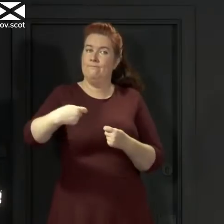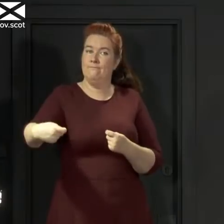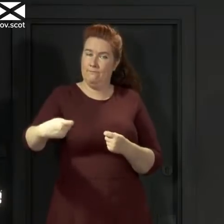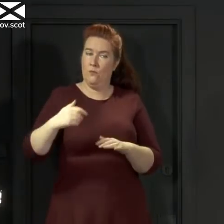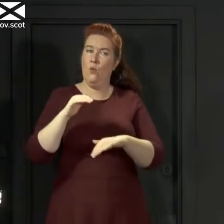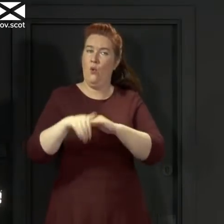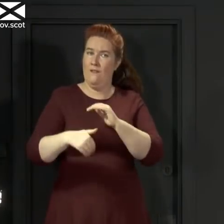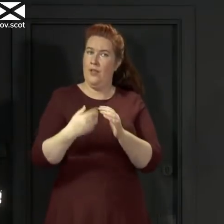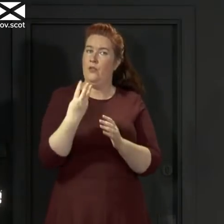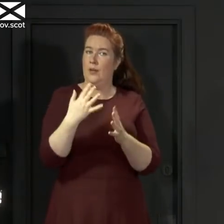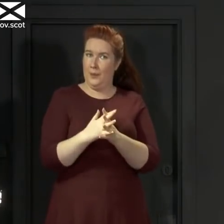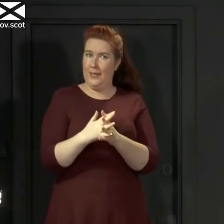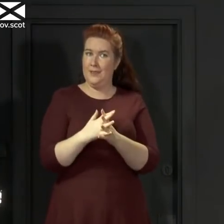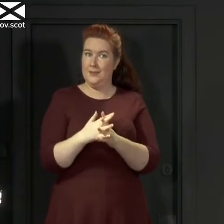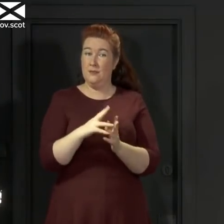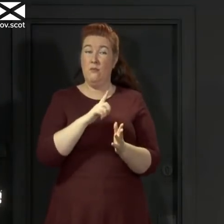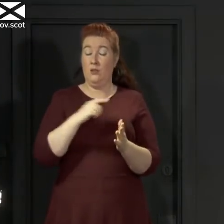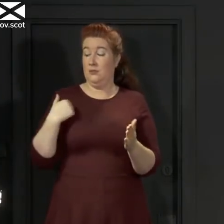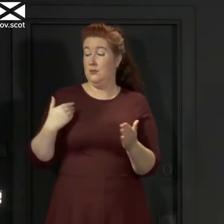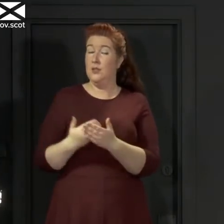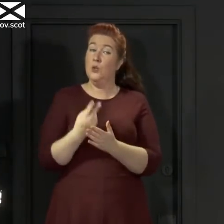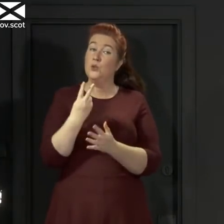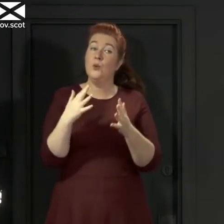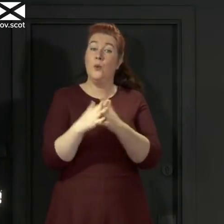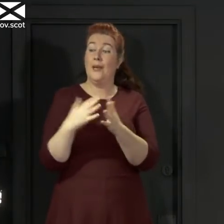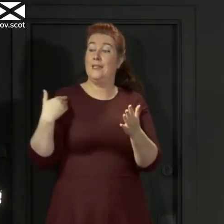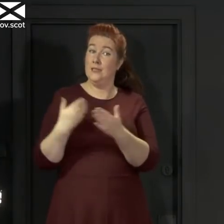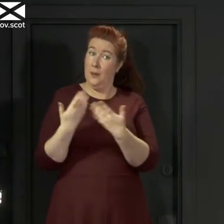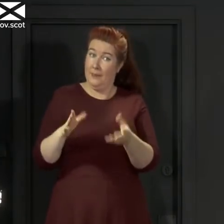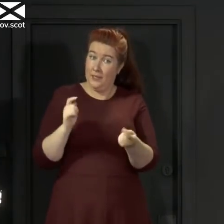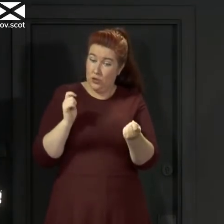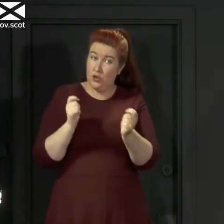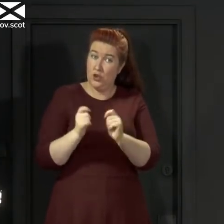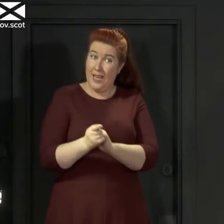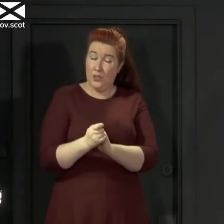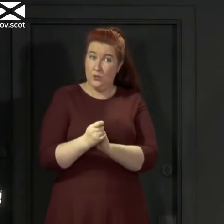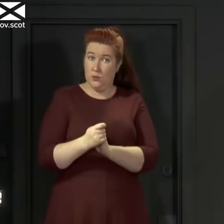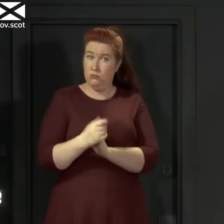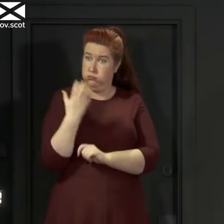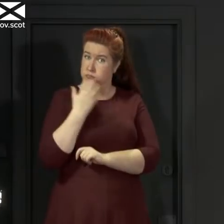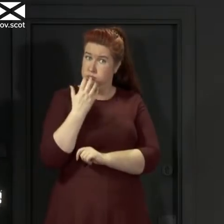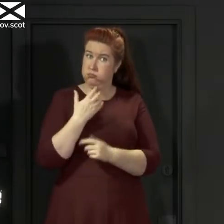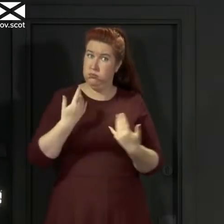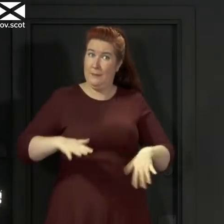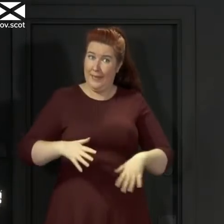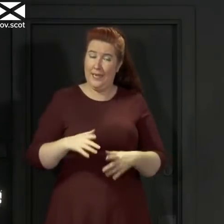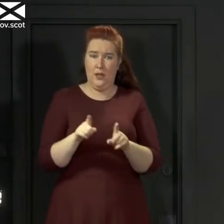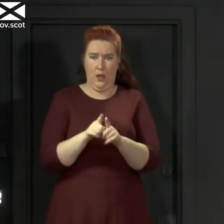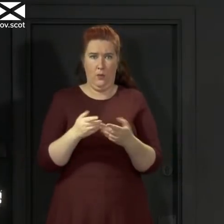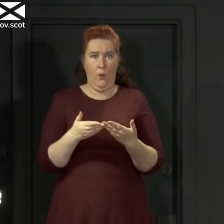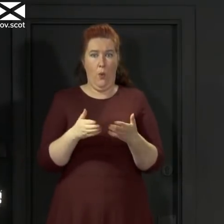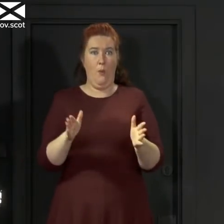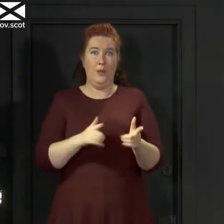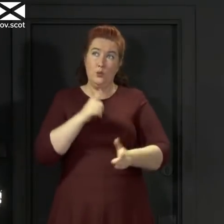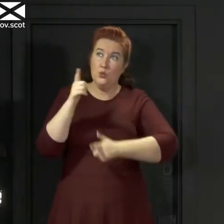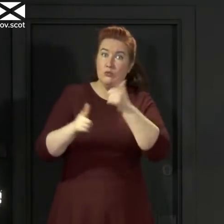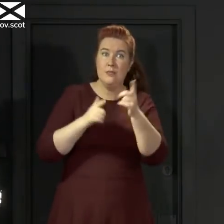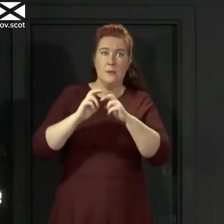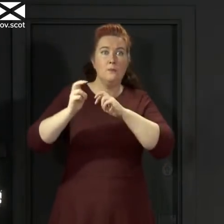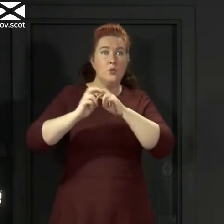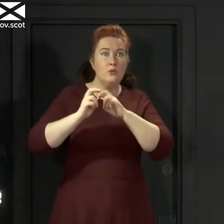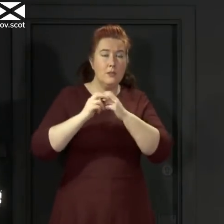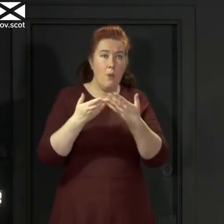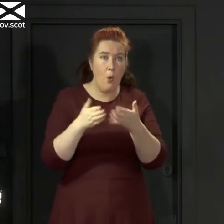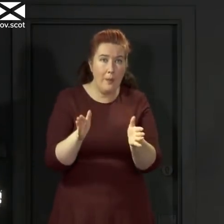that. The changes we've made over the past two weeks have been really significant, including the opening up of our tourism sector